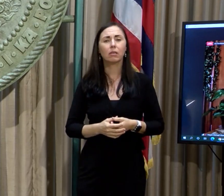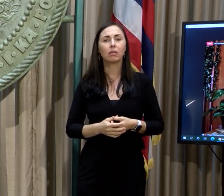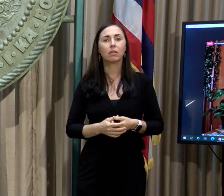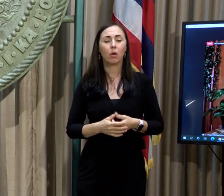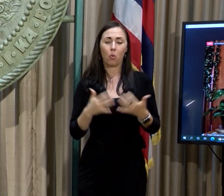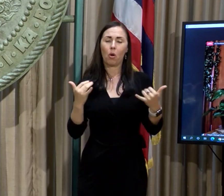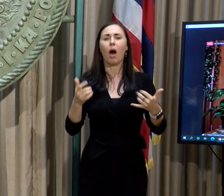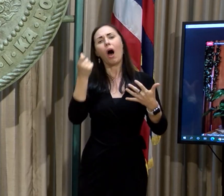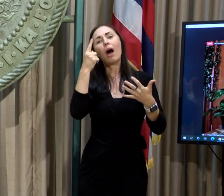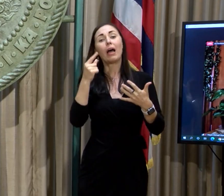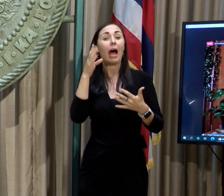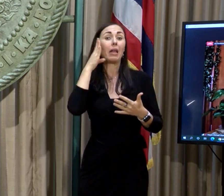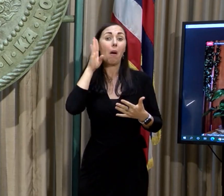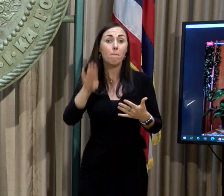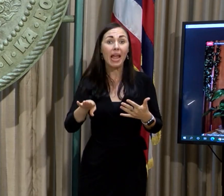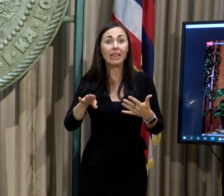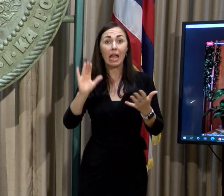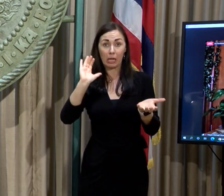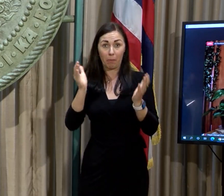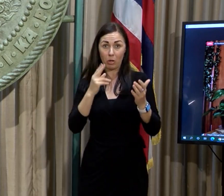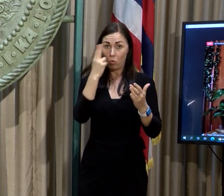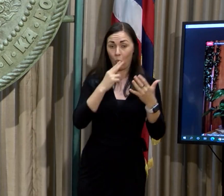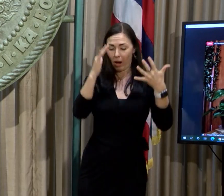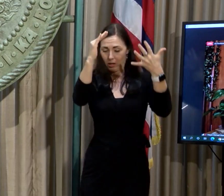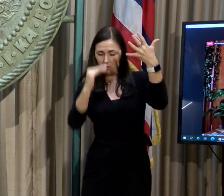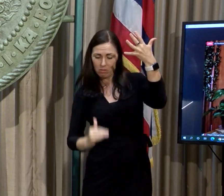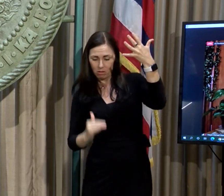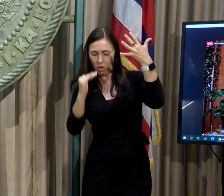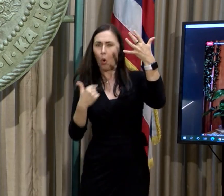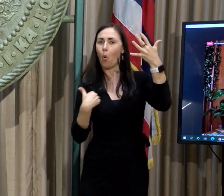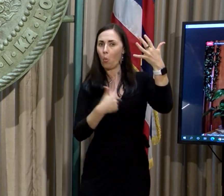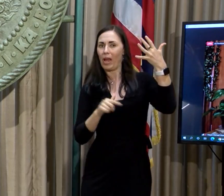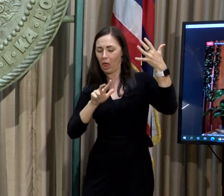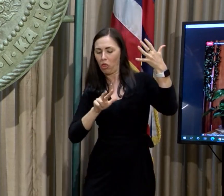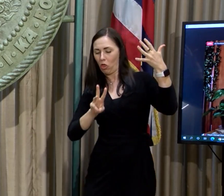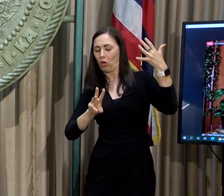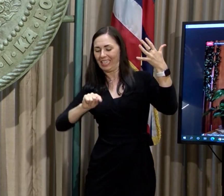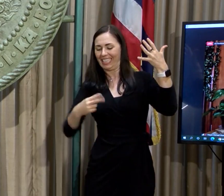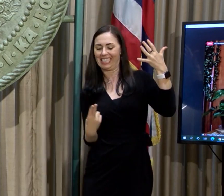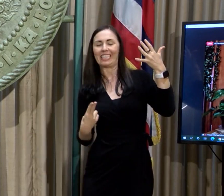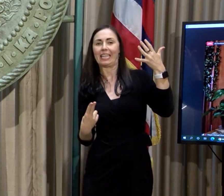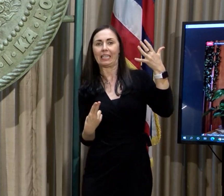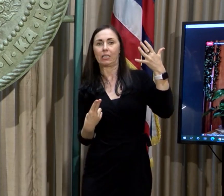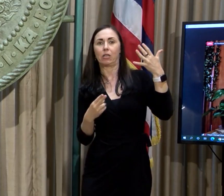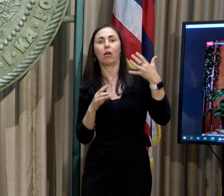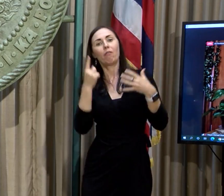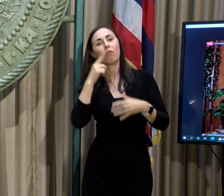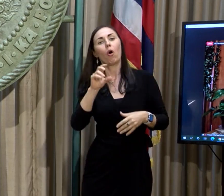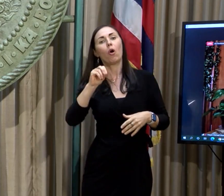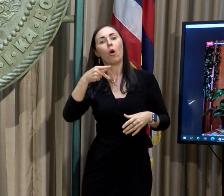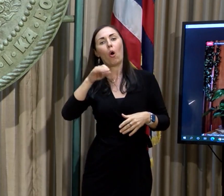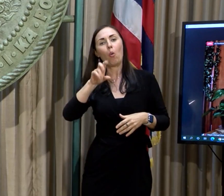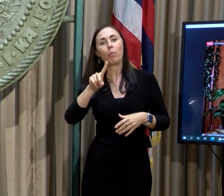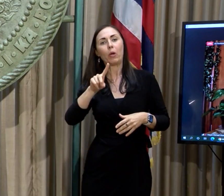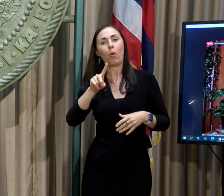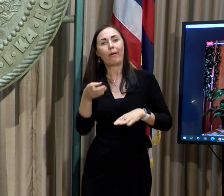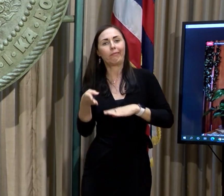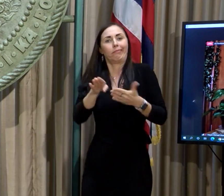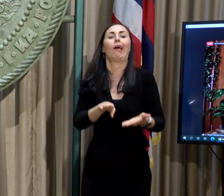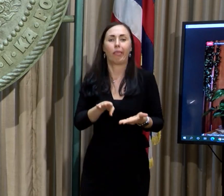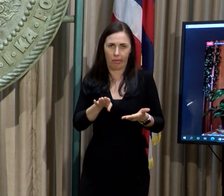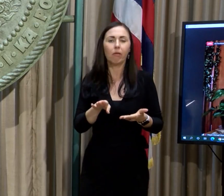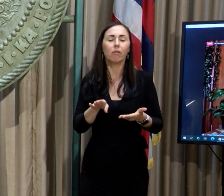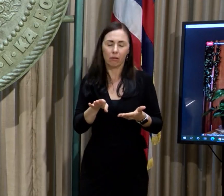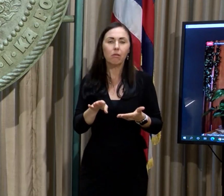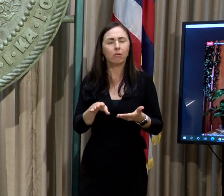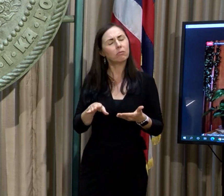ranks 35th in per capita opioid-related deaths. So, you